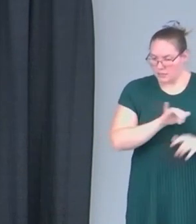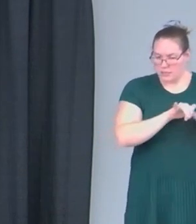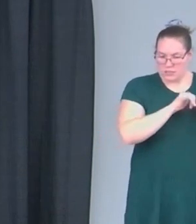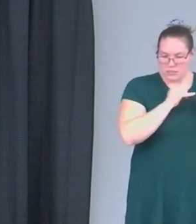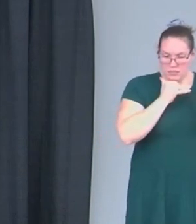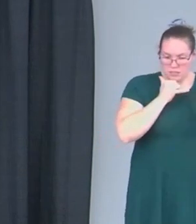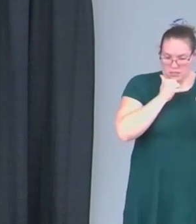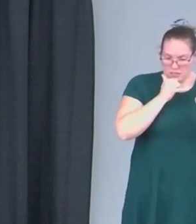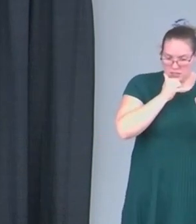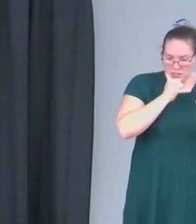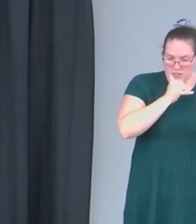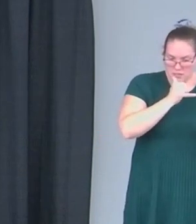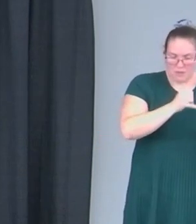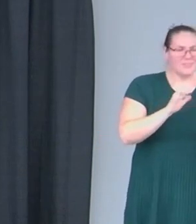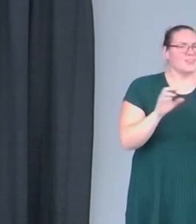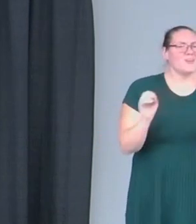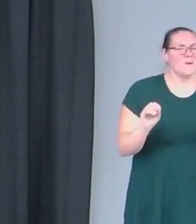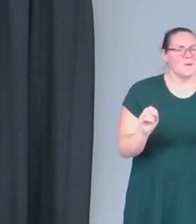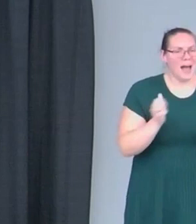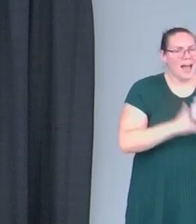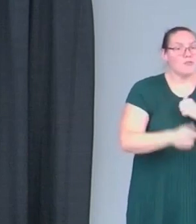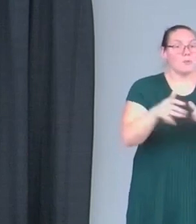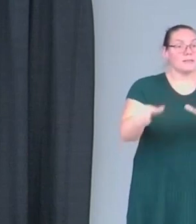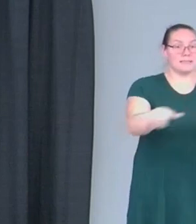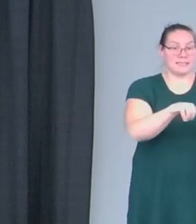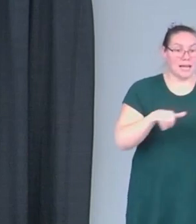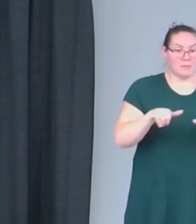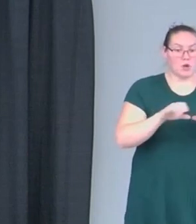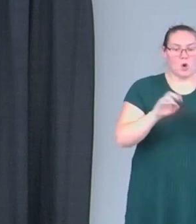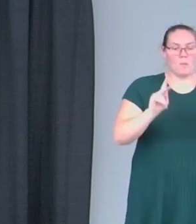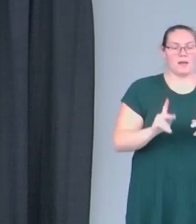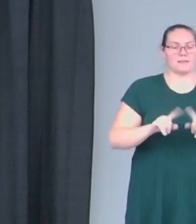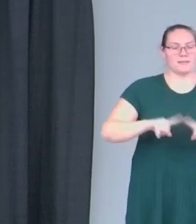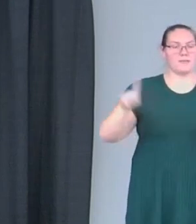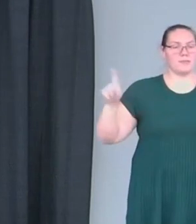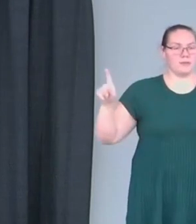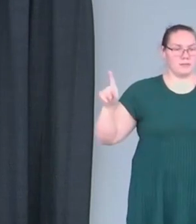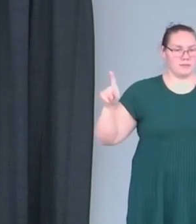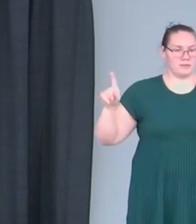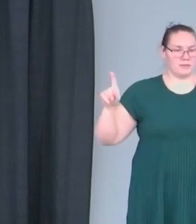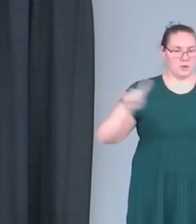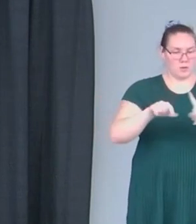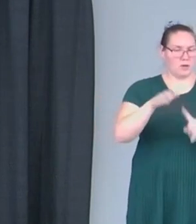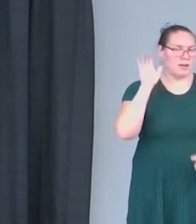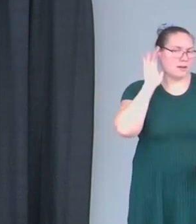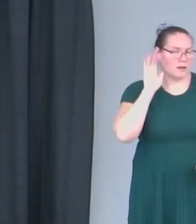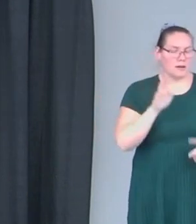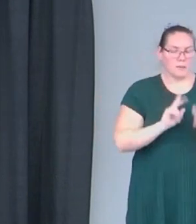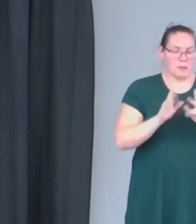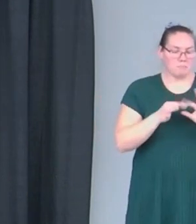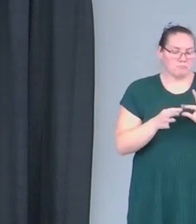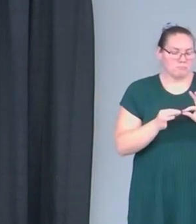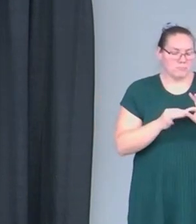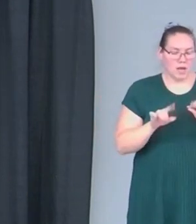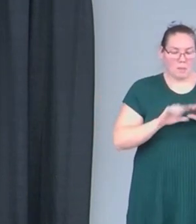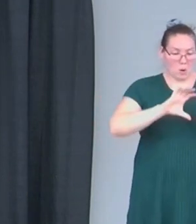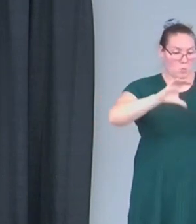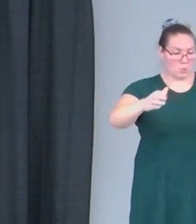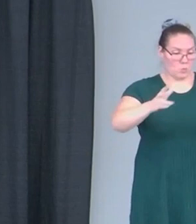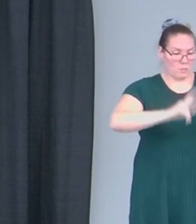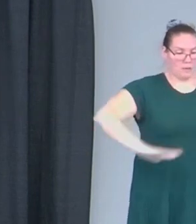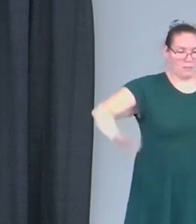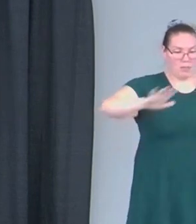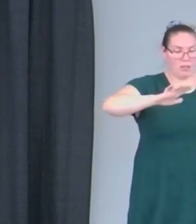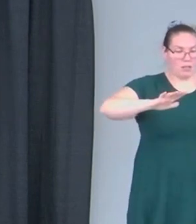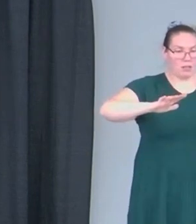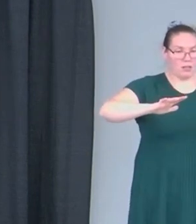person is like you. Nobody's the same. Everybody's the same. Nobody's different. So when you hear references speaking to a group of people,